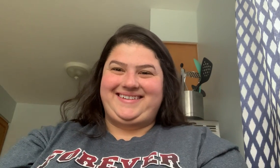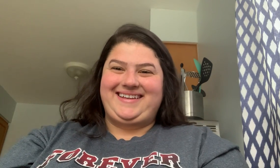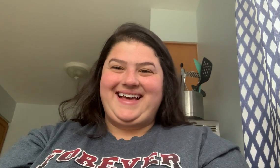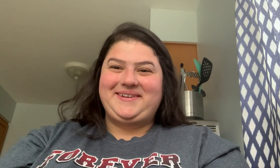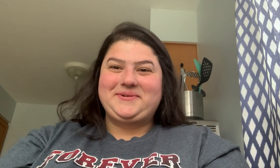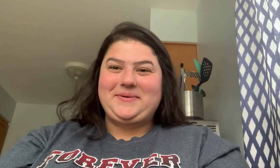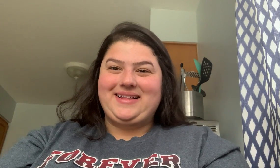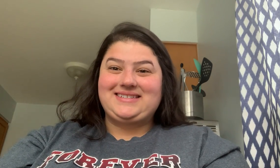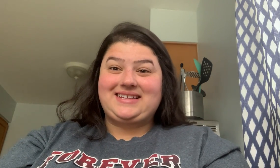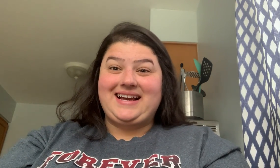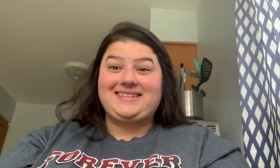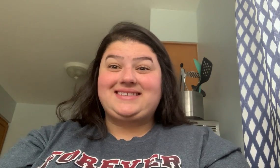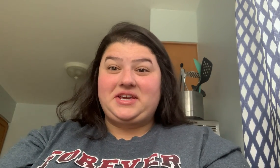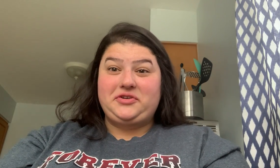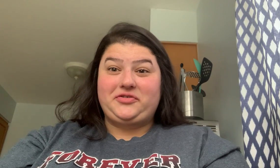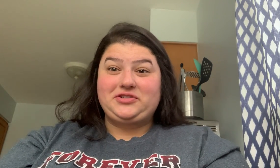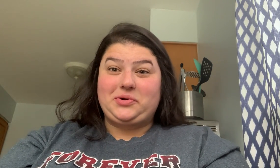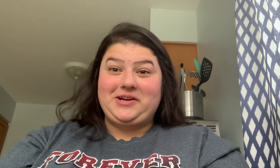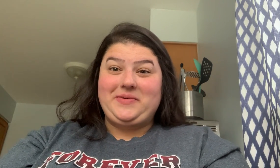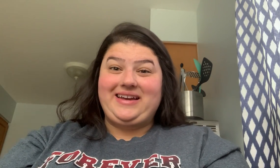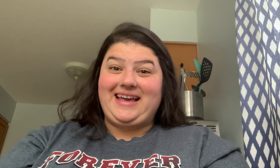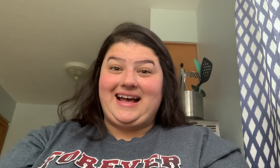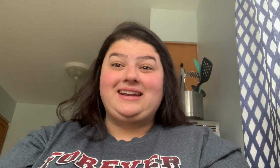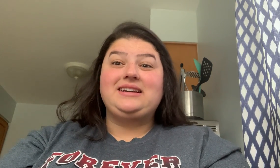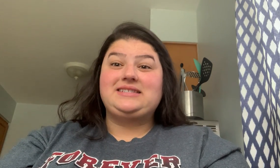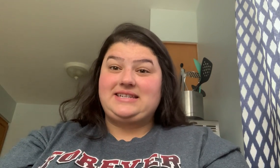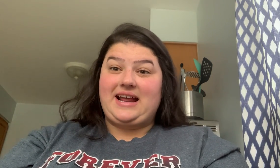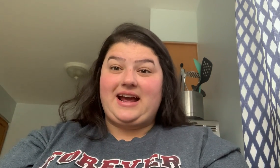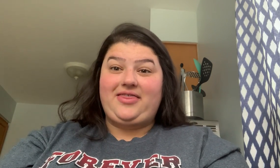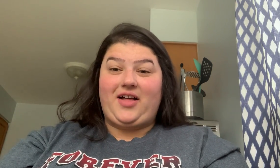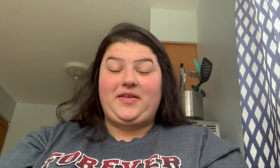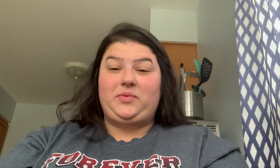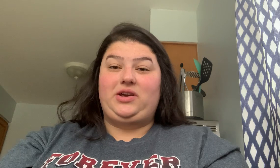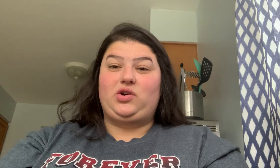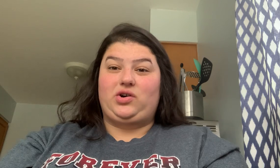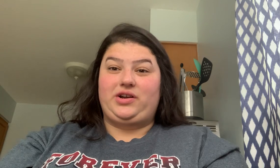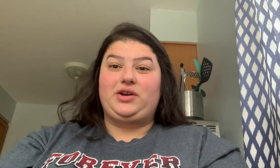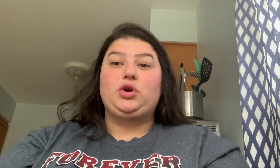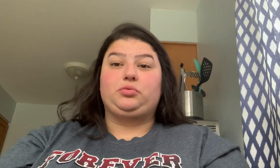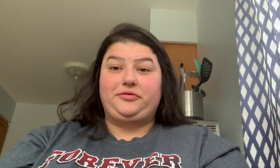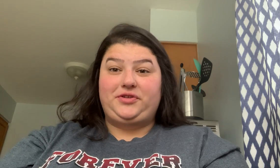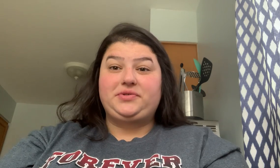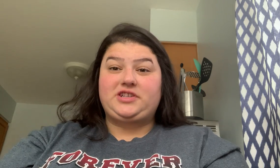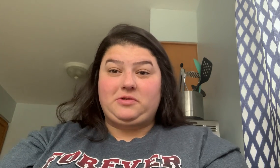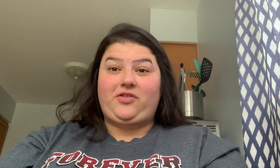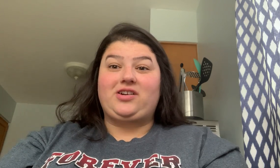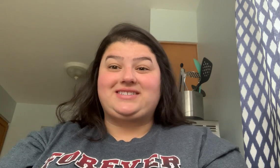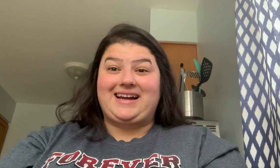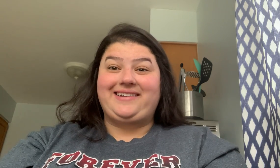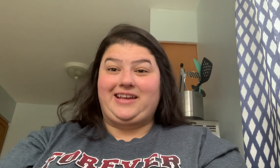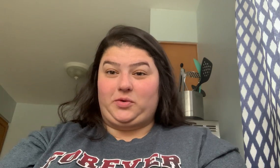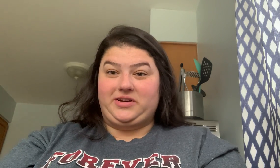Hello Koalas class. Thank you for joining me again. Today I thought that we could review some of our sign language.